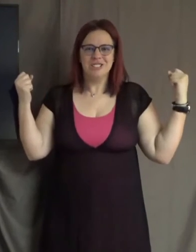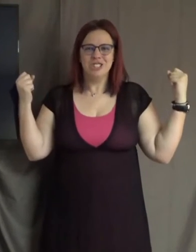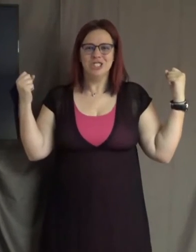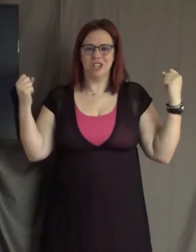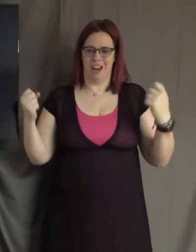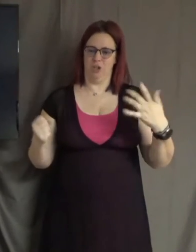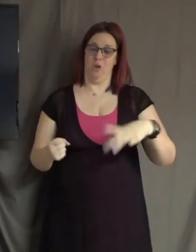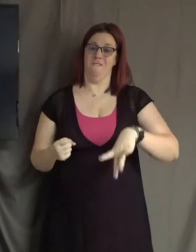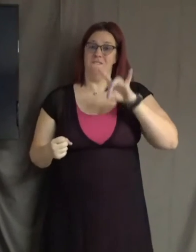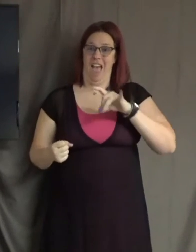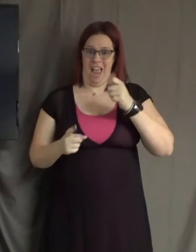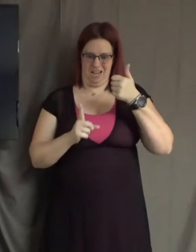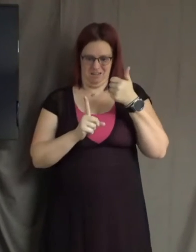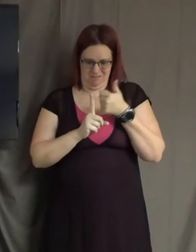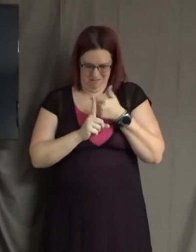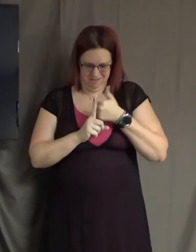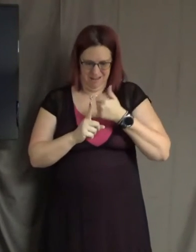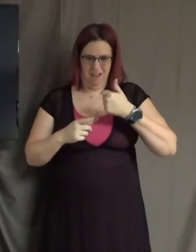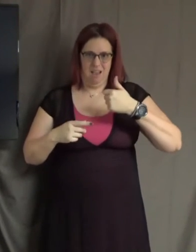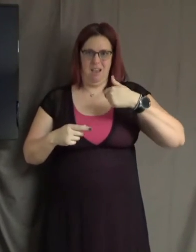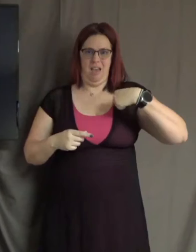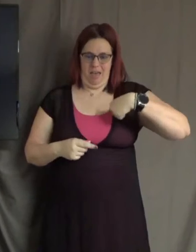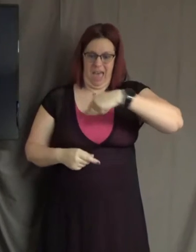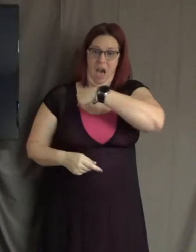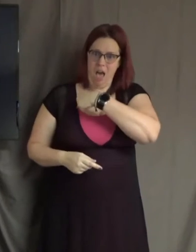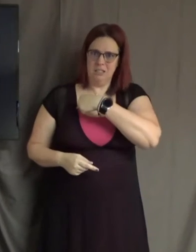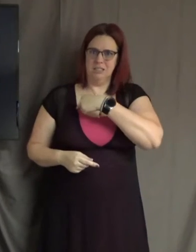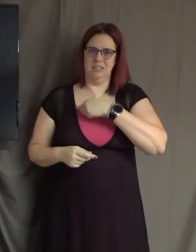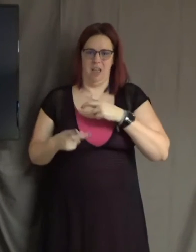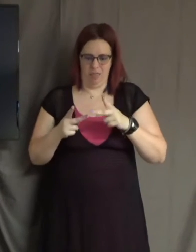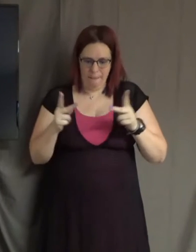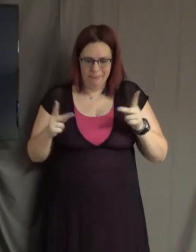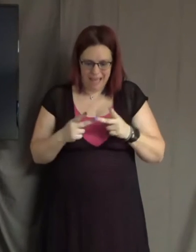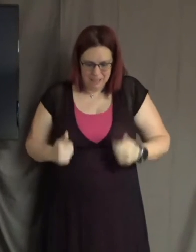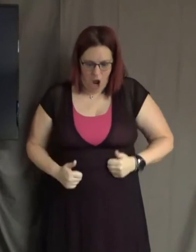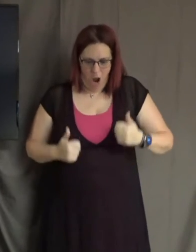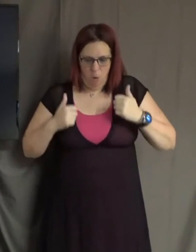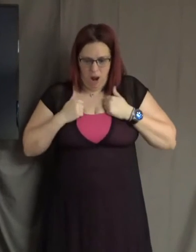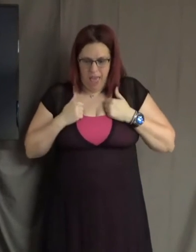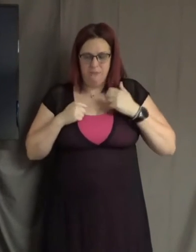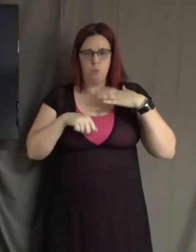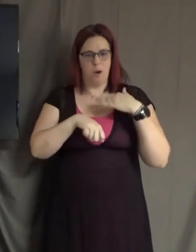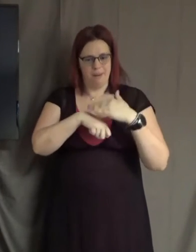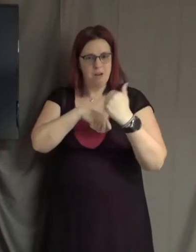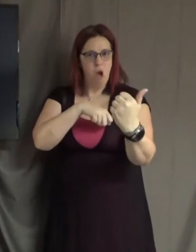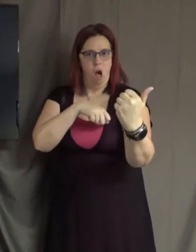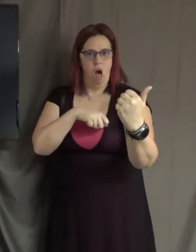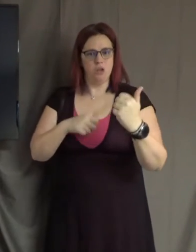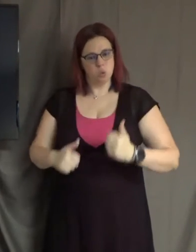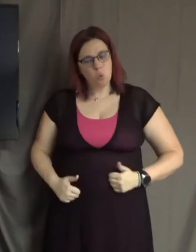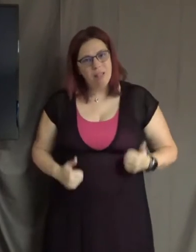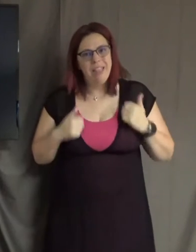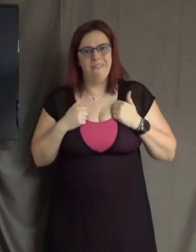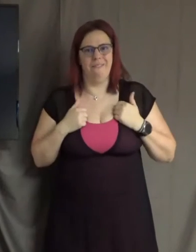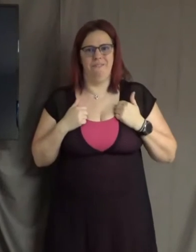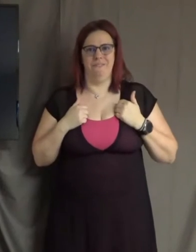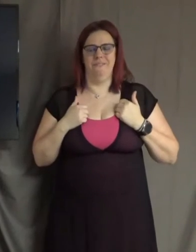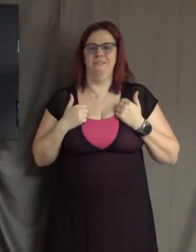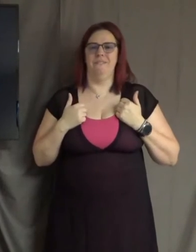within us the places in our life where we are called to live more authentically, as well as to take our place in life